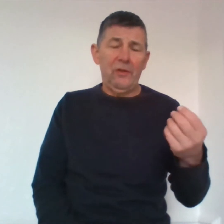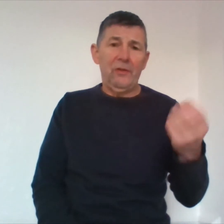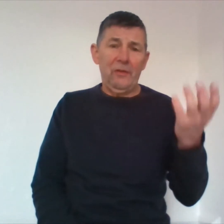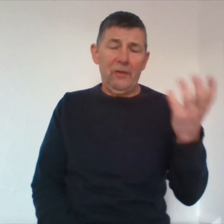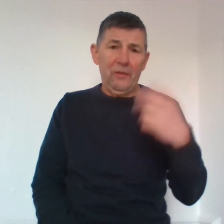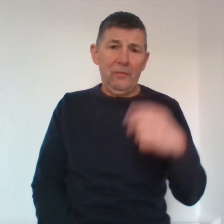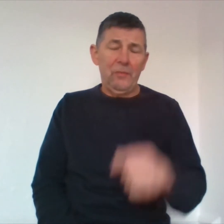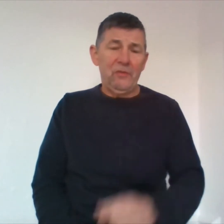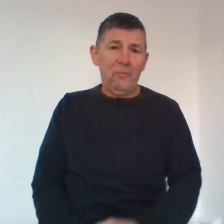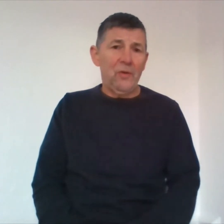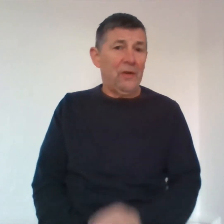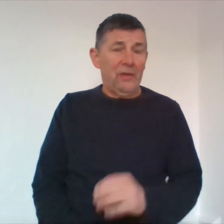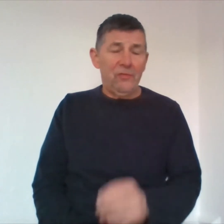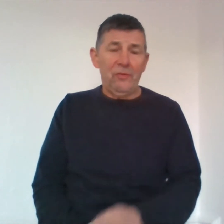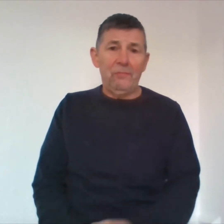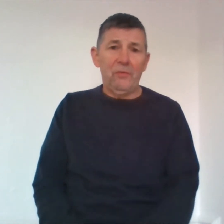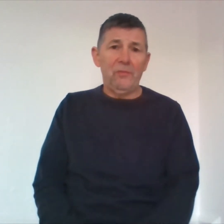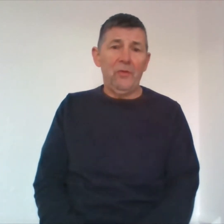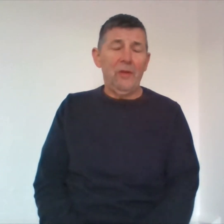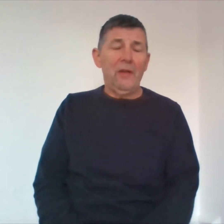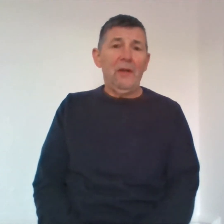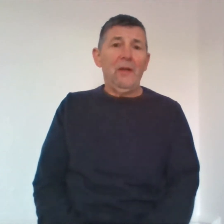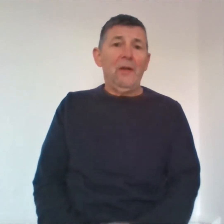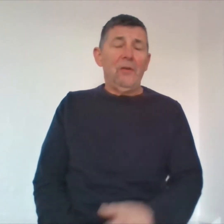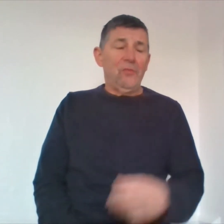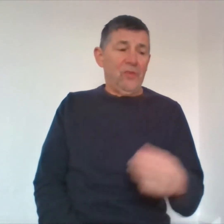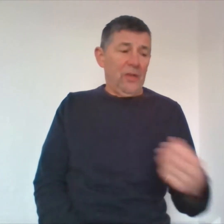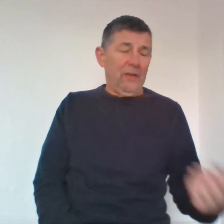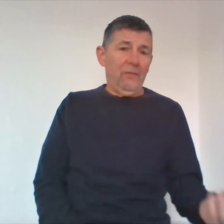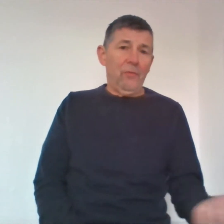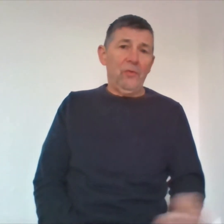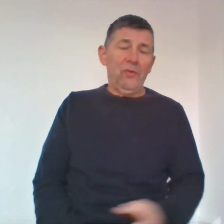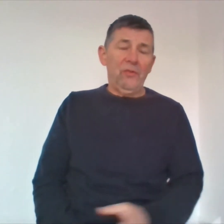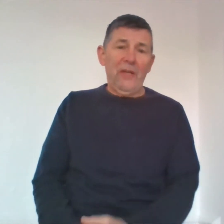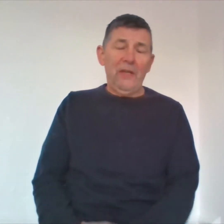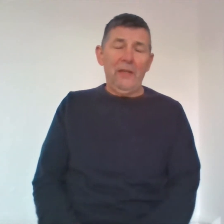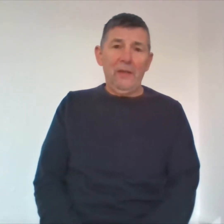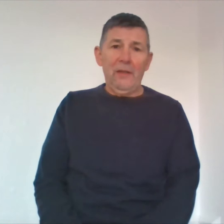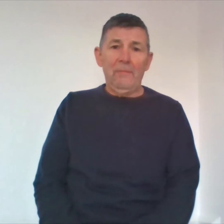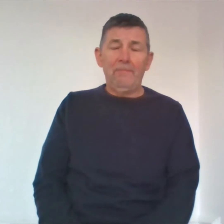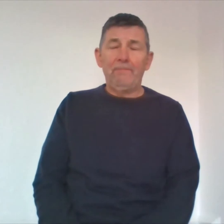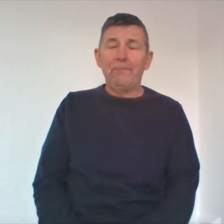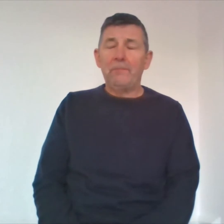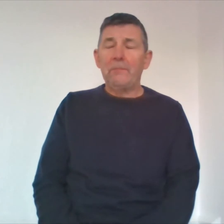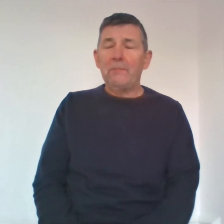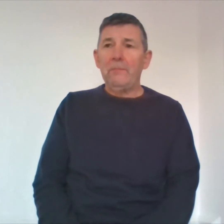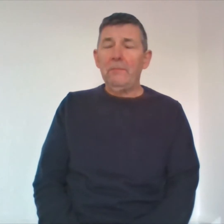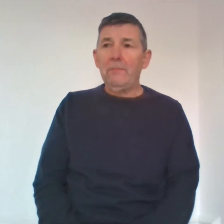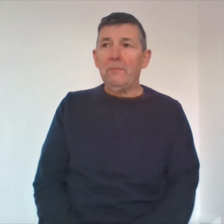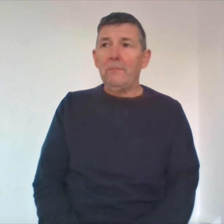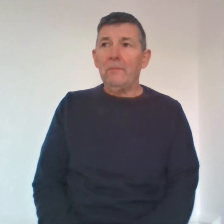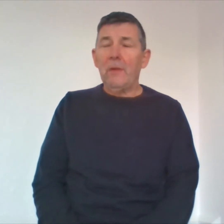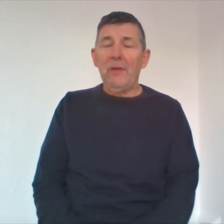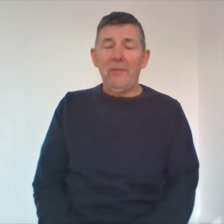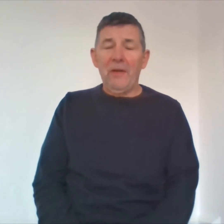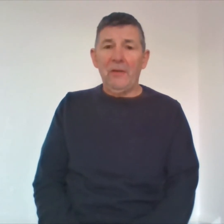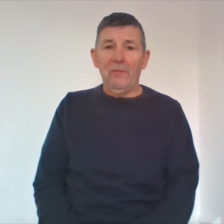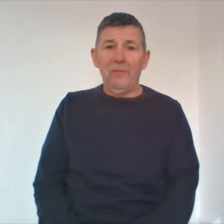and and there would be someone there as soon as possible so she laid the phone to the side and made the man comfortable